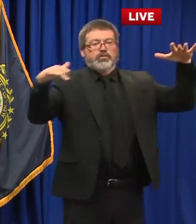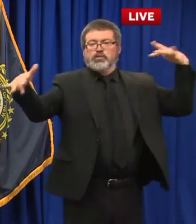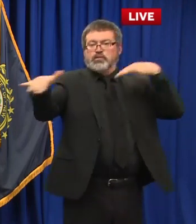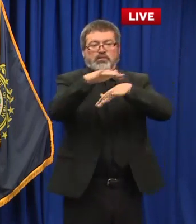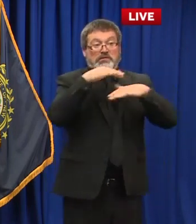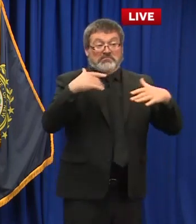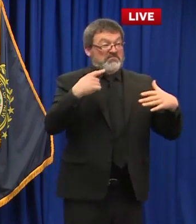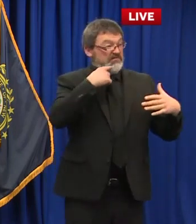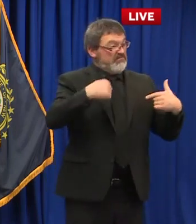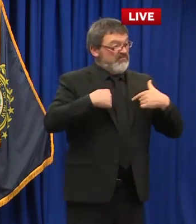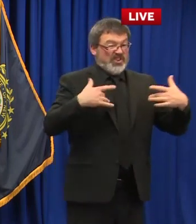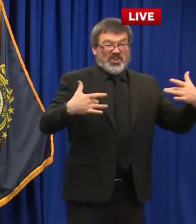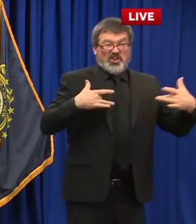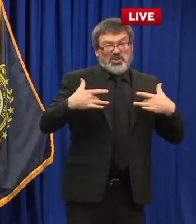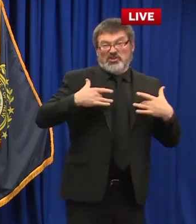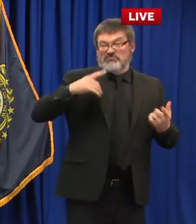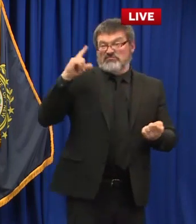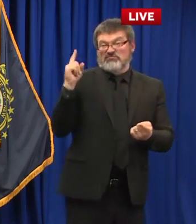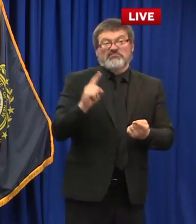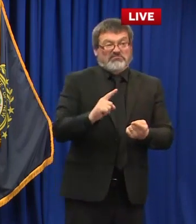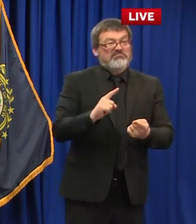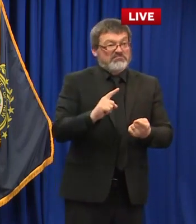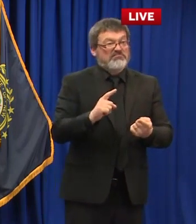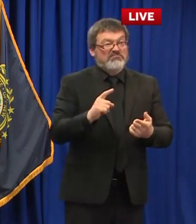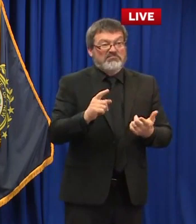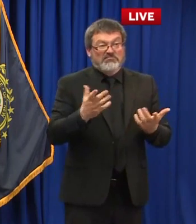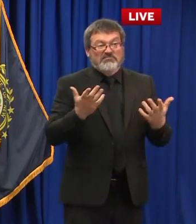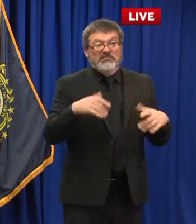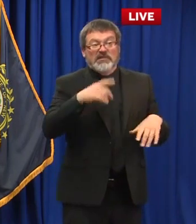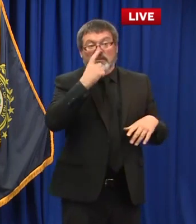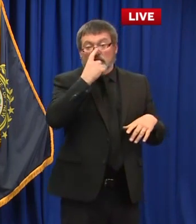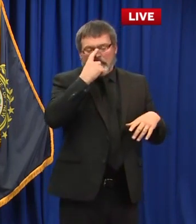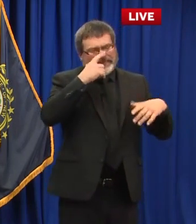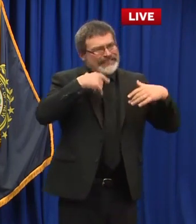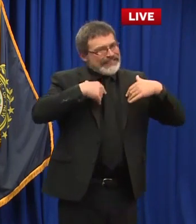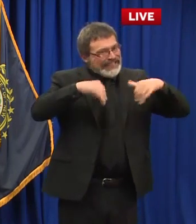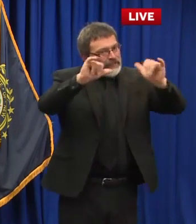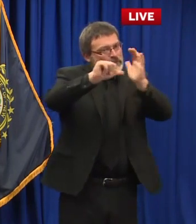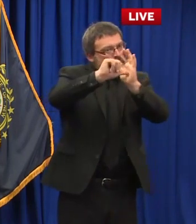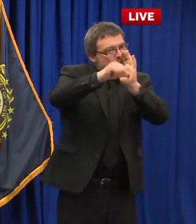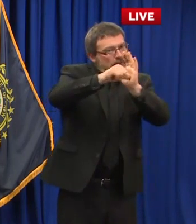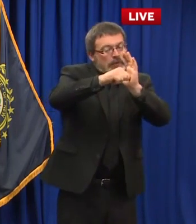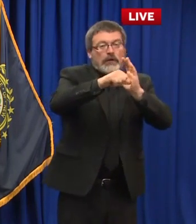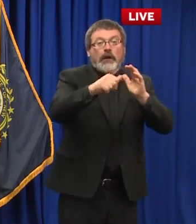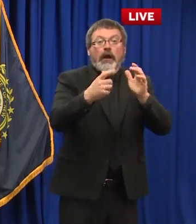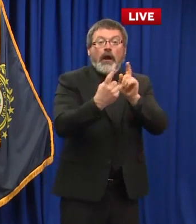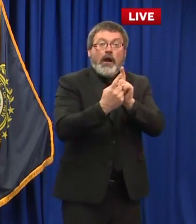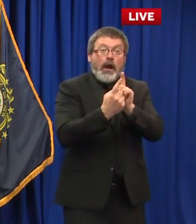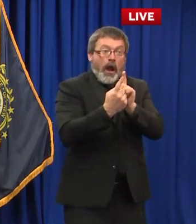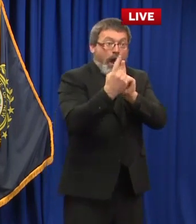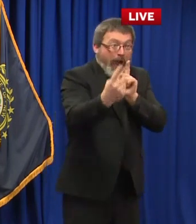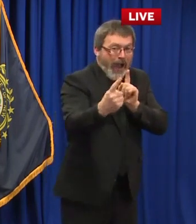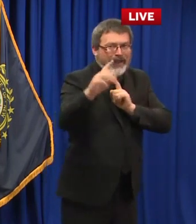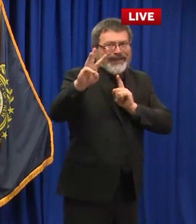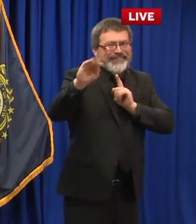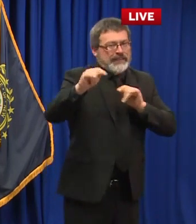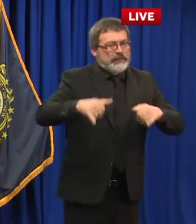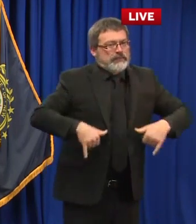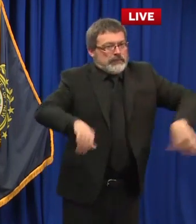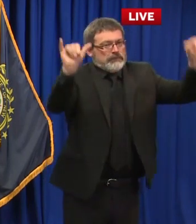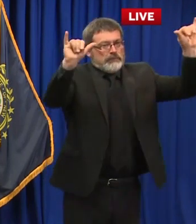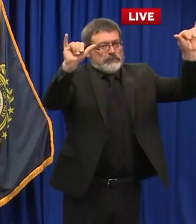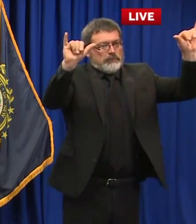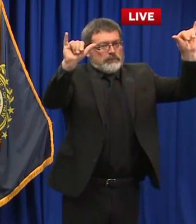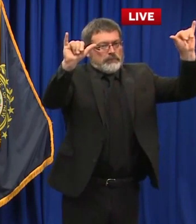up safely still really maintaining the six foot distances that we're asking folks with physical and social distancing maintaining good hygiene practices